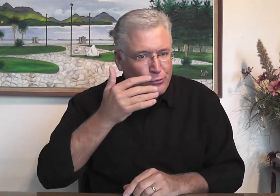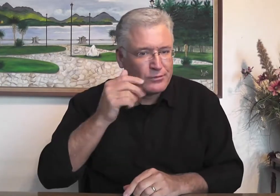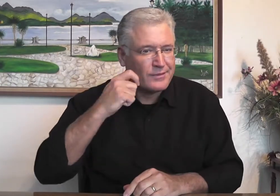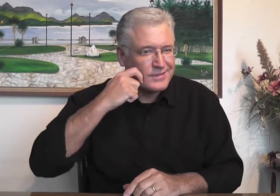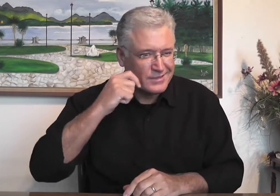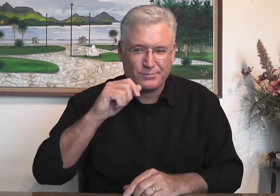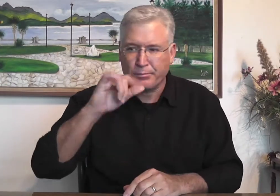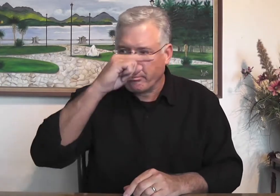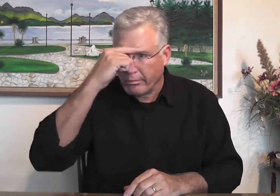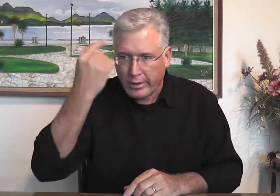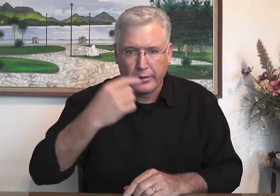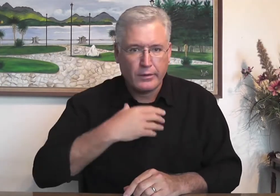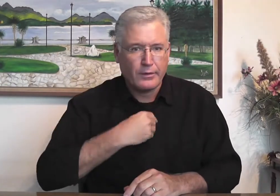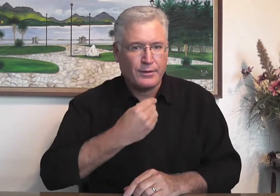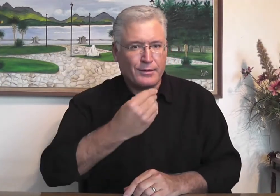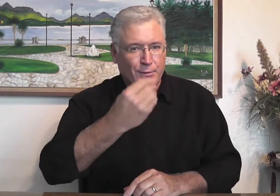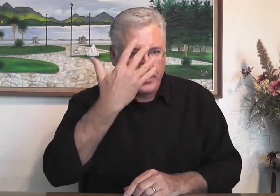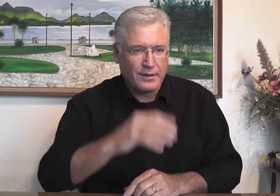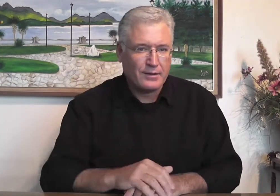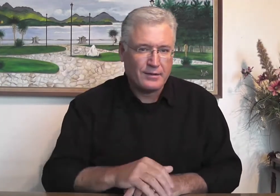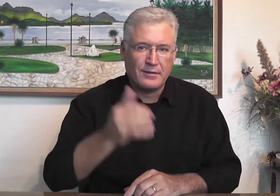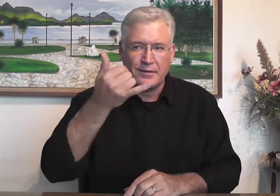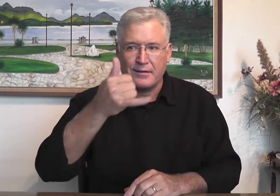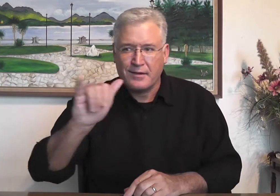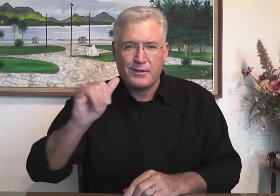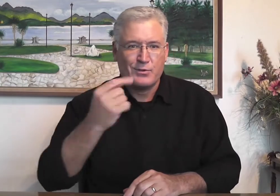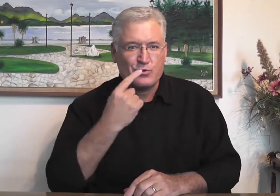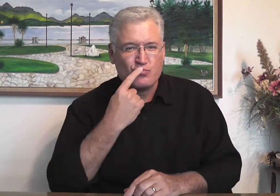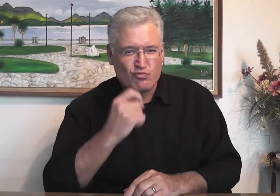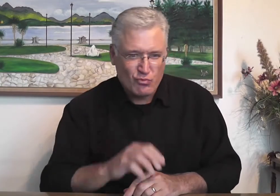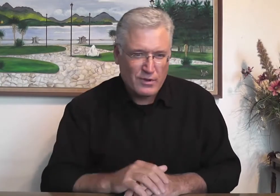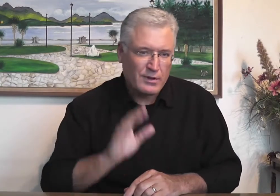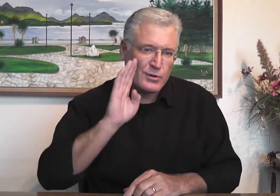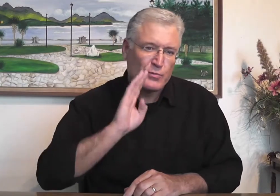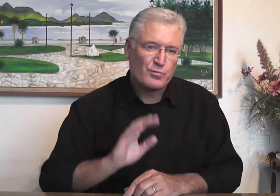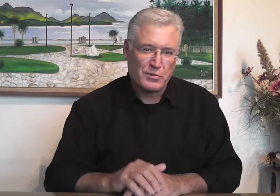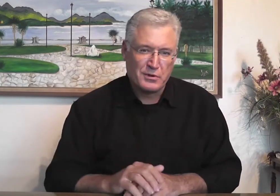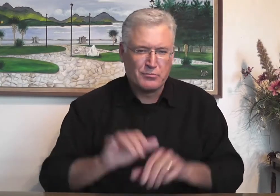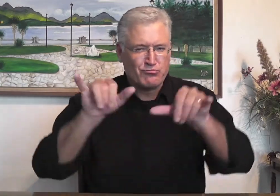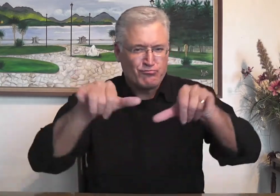communities. They're white, red, black, yellow, brown.